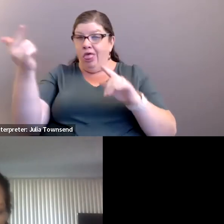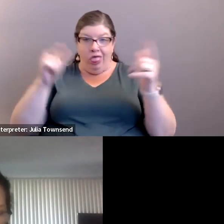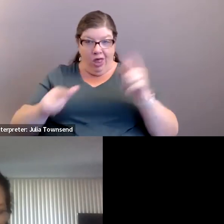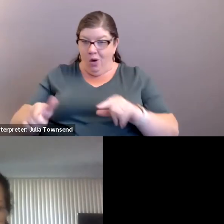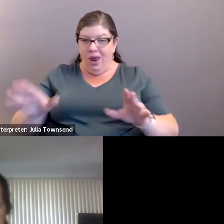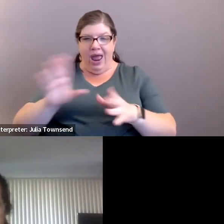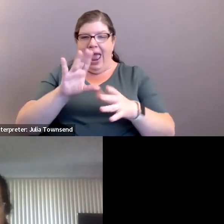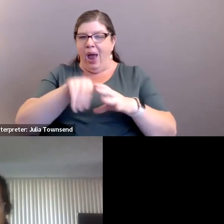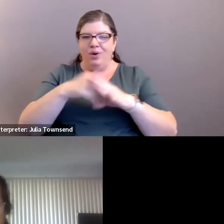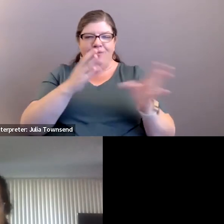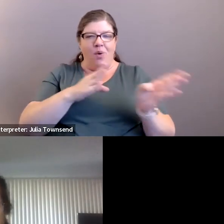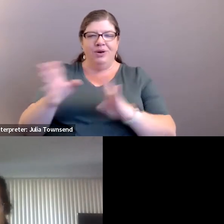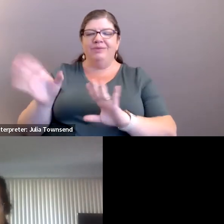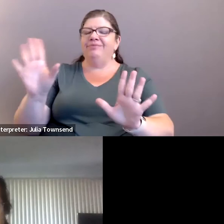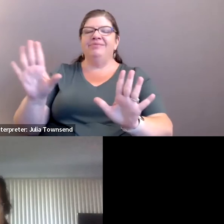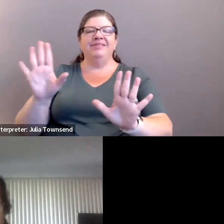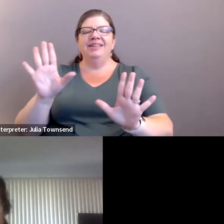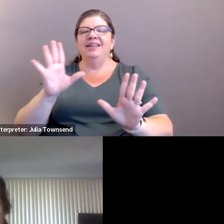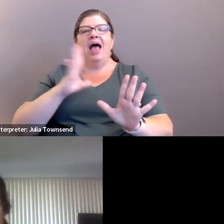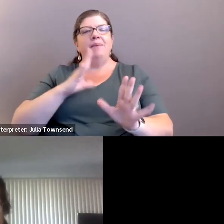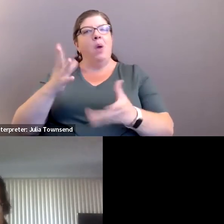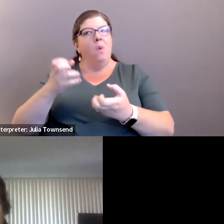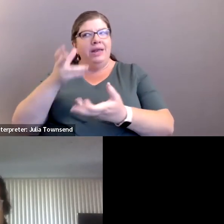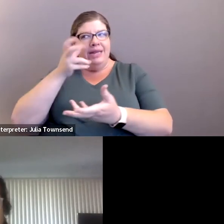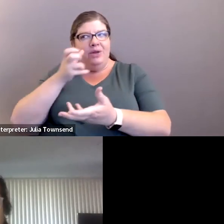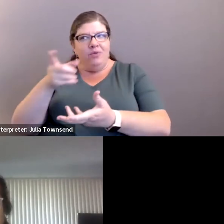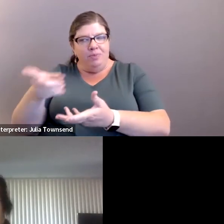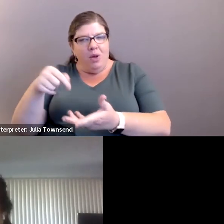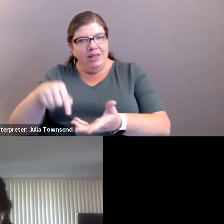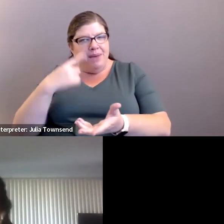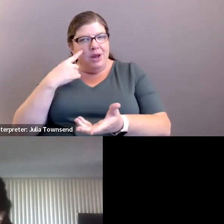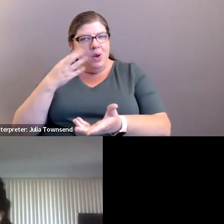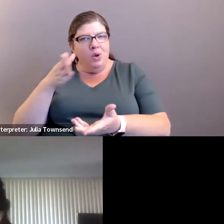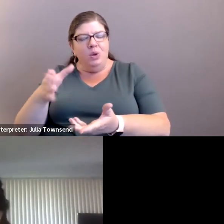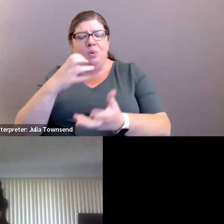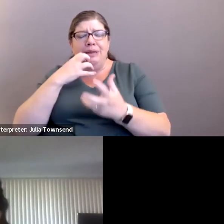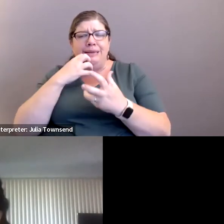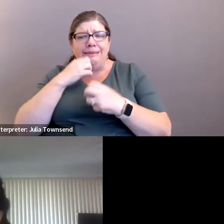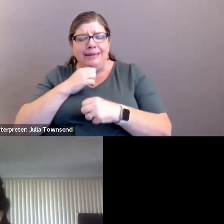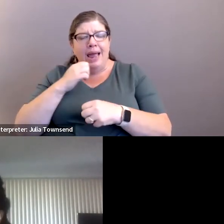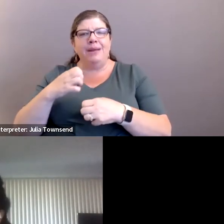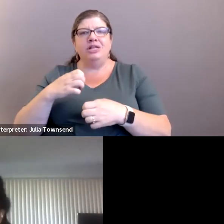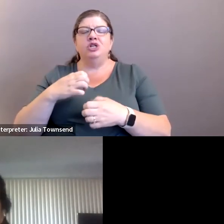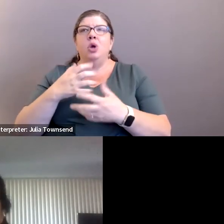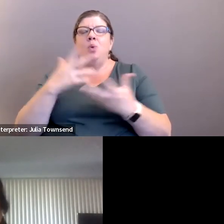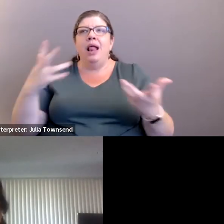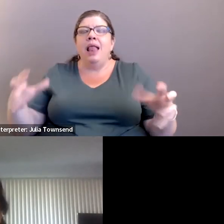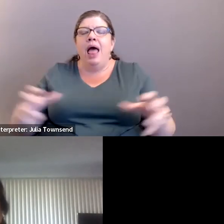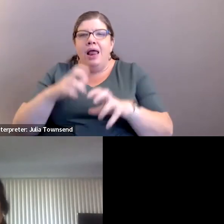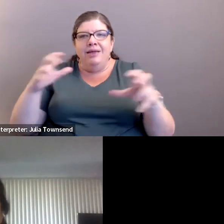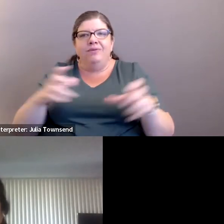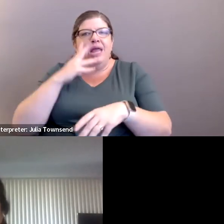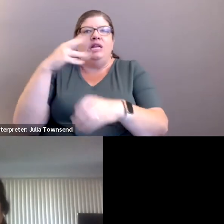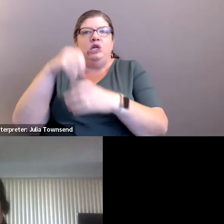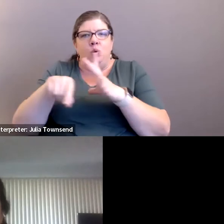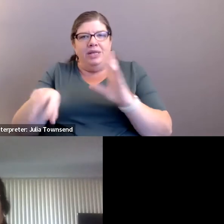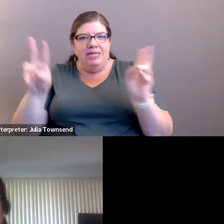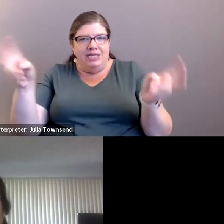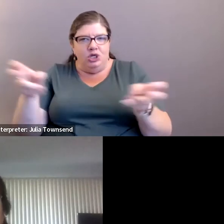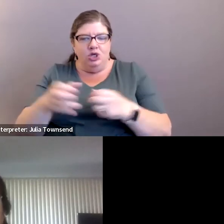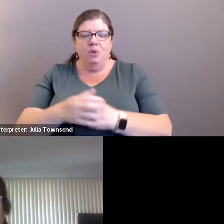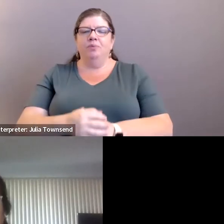what I asked. So we'll go ahead. I was, I've been wanting to hear from you on this because I know how much you care and how much energy you put into this issue. Thank you.